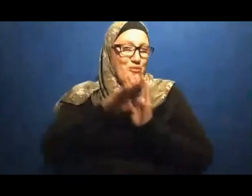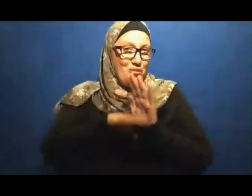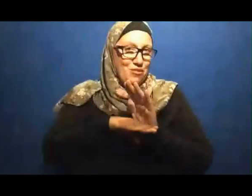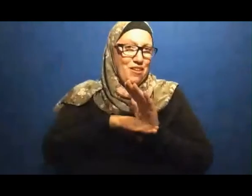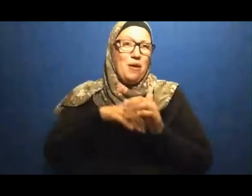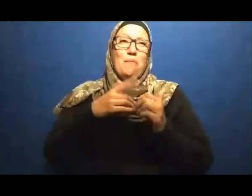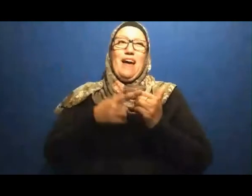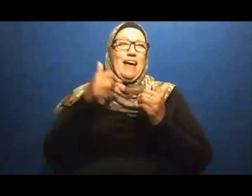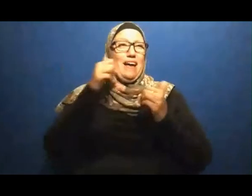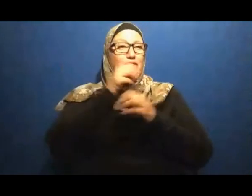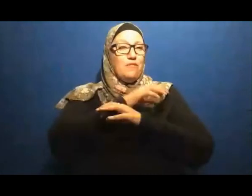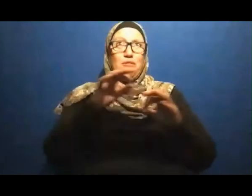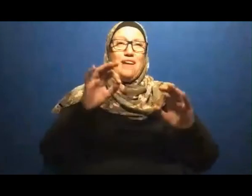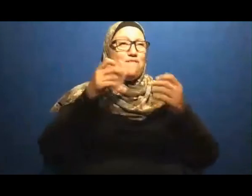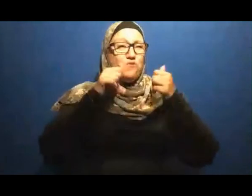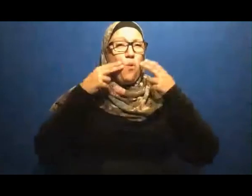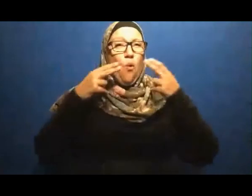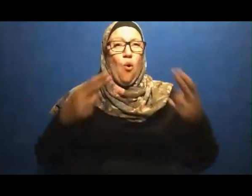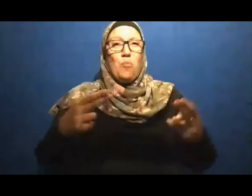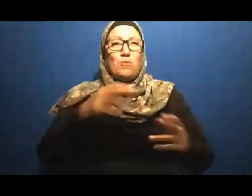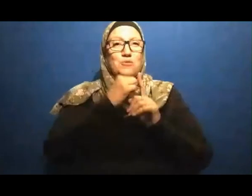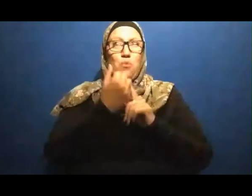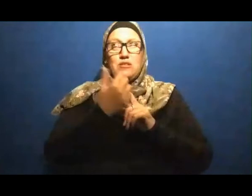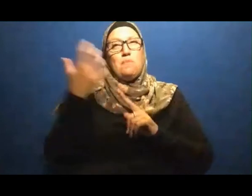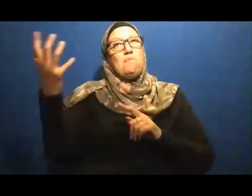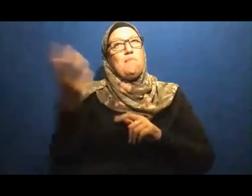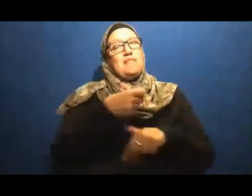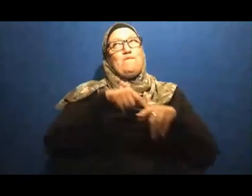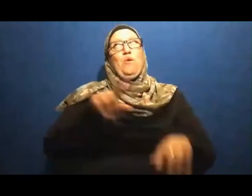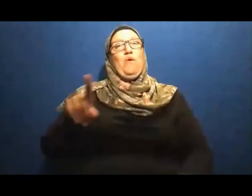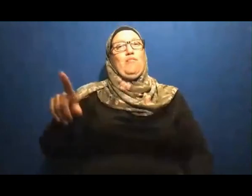Having Faith In God Having Faith God That These Are The True